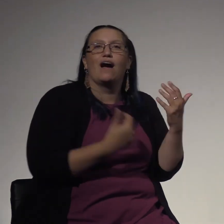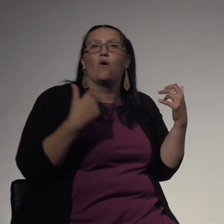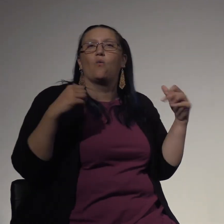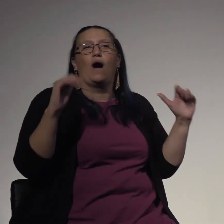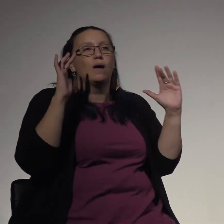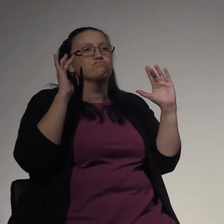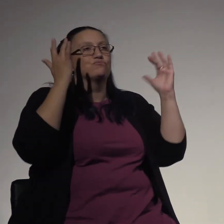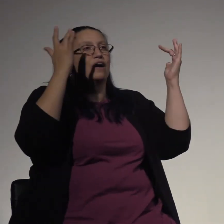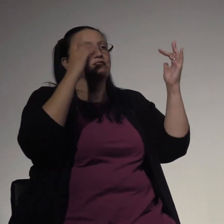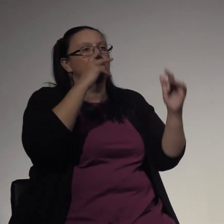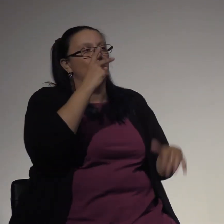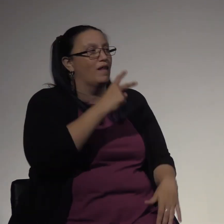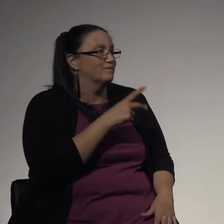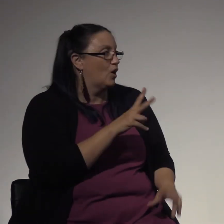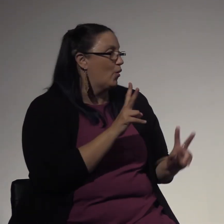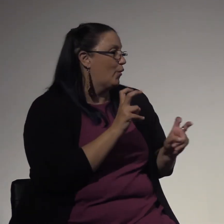Yes, I'm not the golden child.